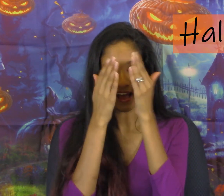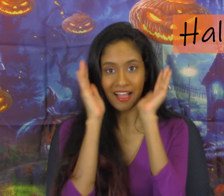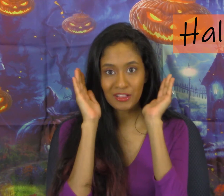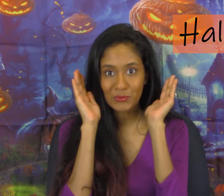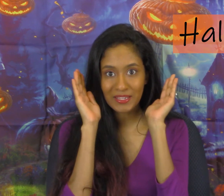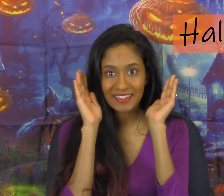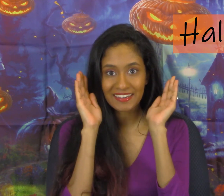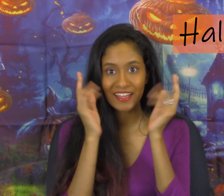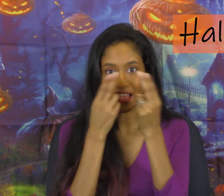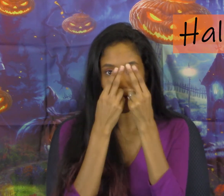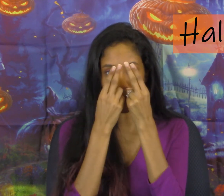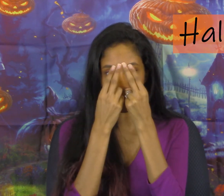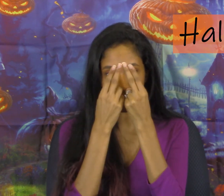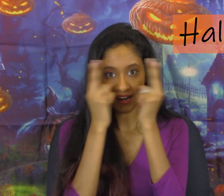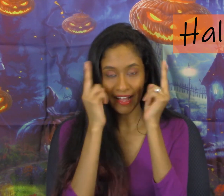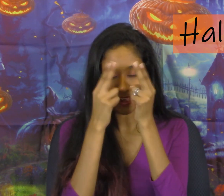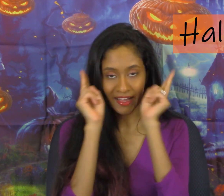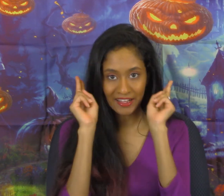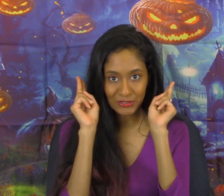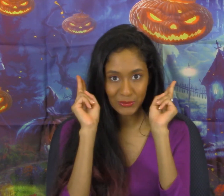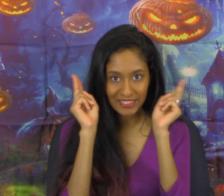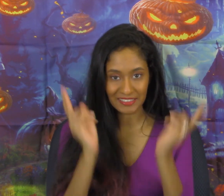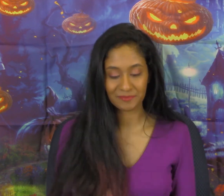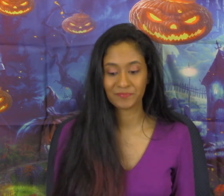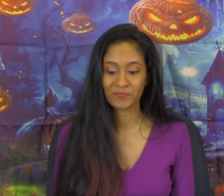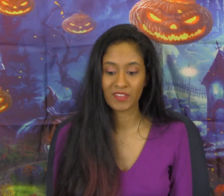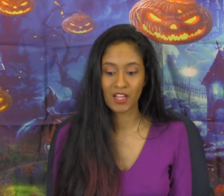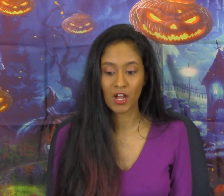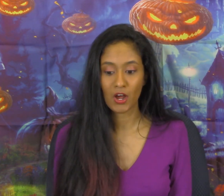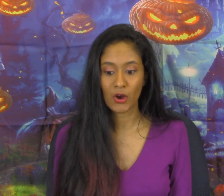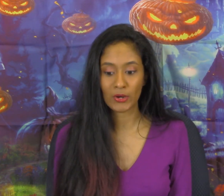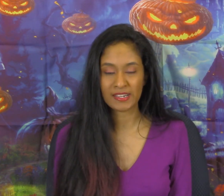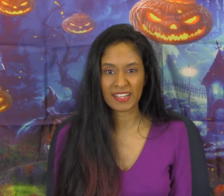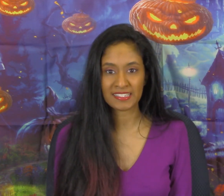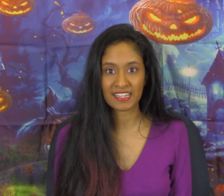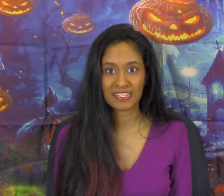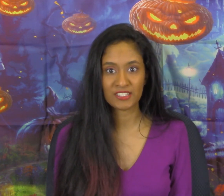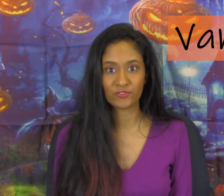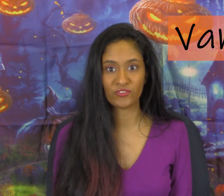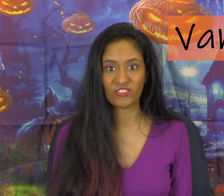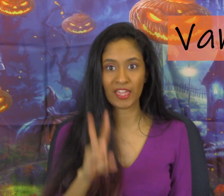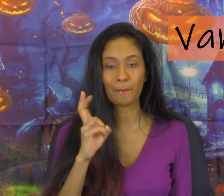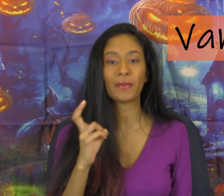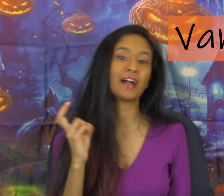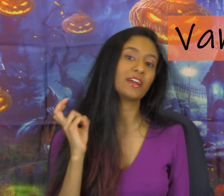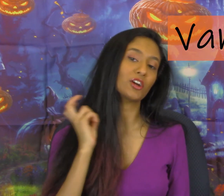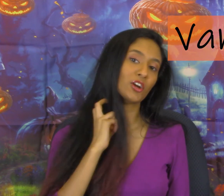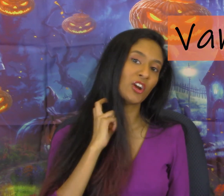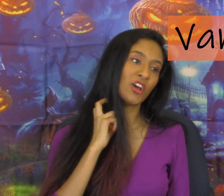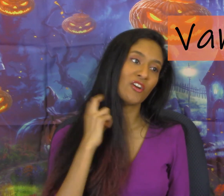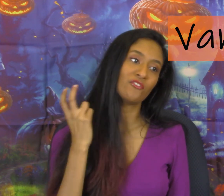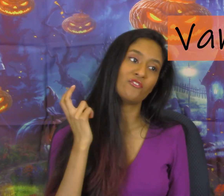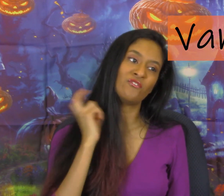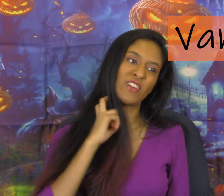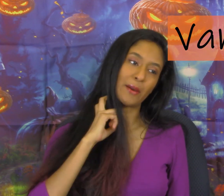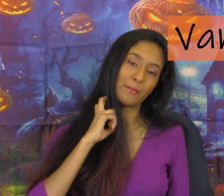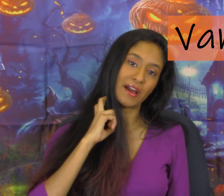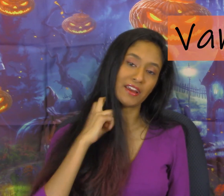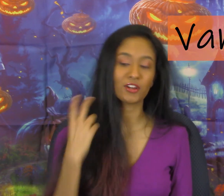Halloween Or Halloween Our next sign is vampire Vampire